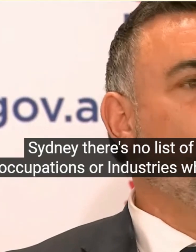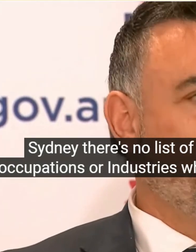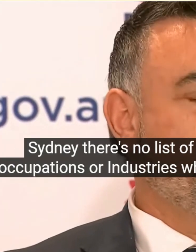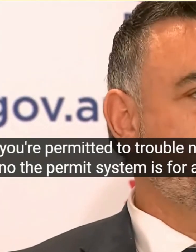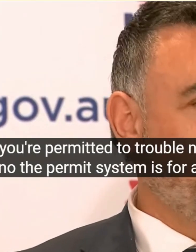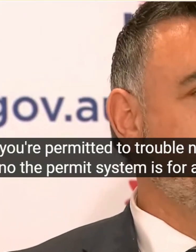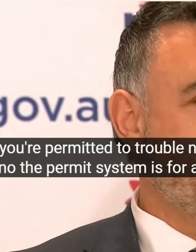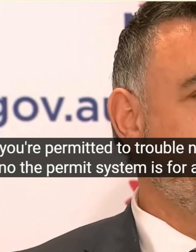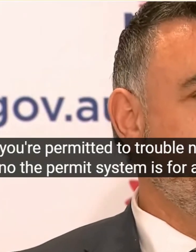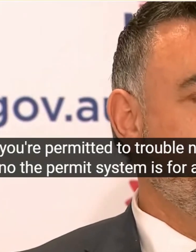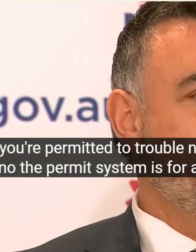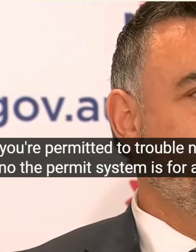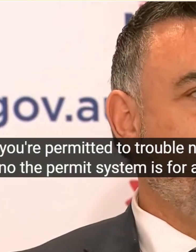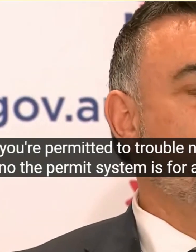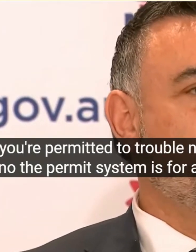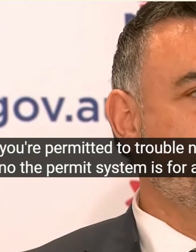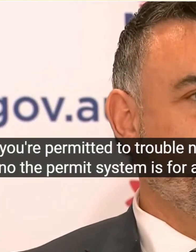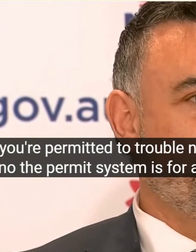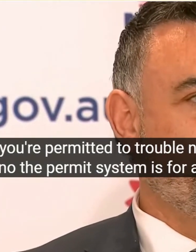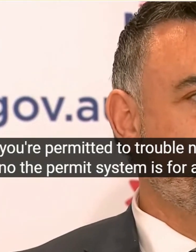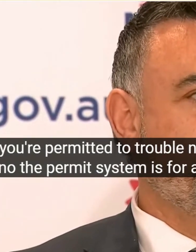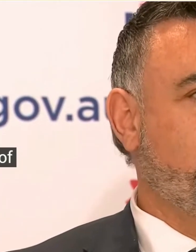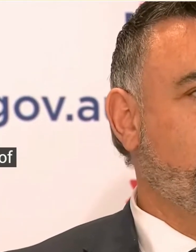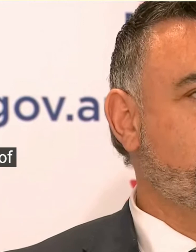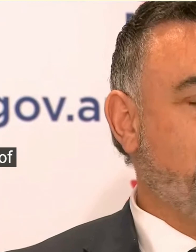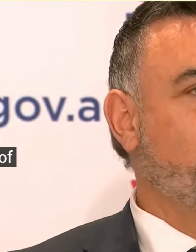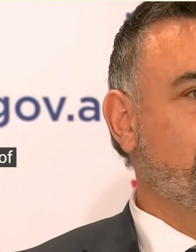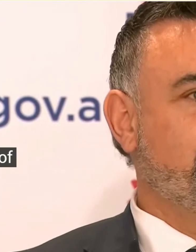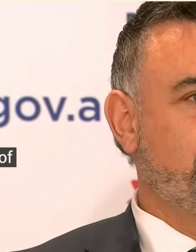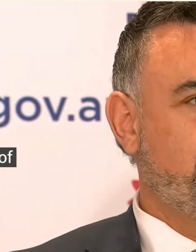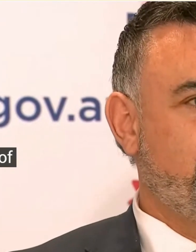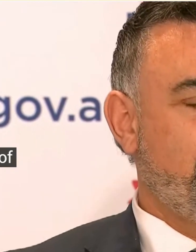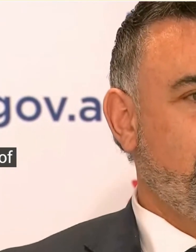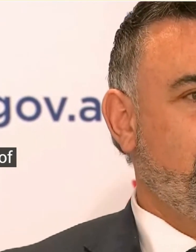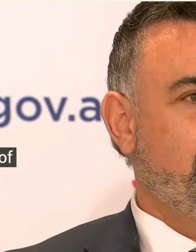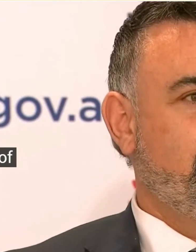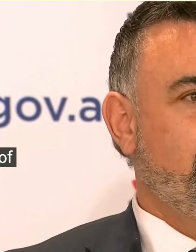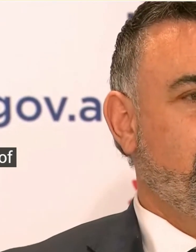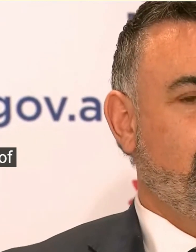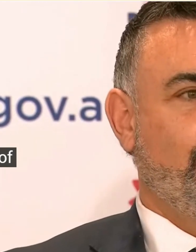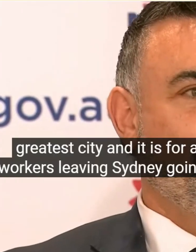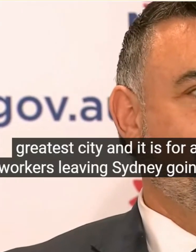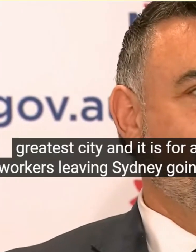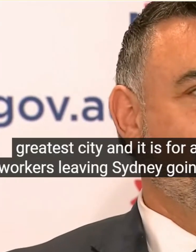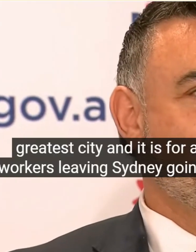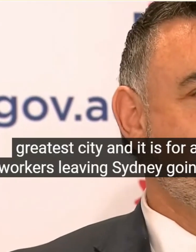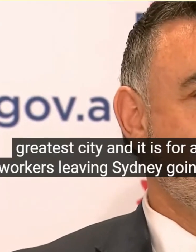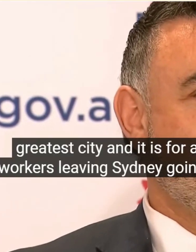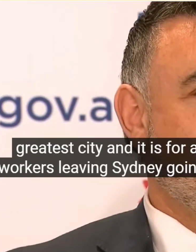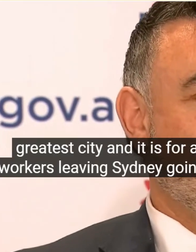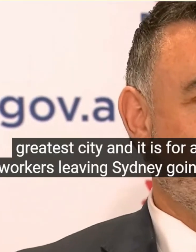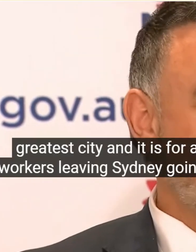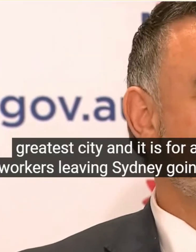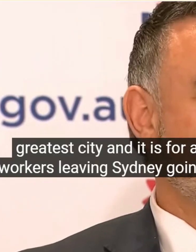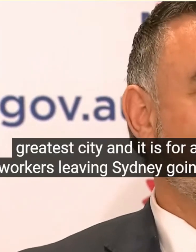And It Is For All Workers Leaving Sydney Going To Regional And Rural New South Wires You Have To Tick A Box To Say You're A Worker And You Get The Green Light What